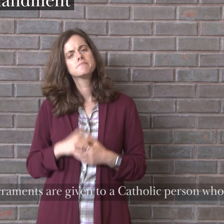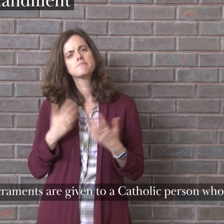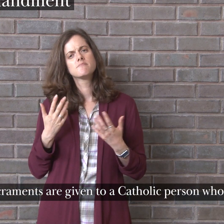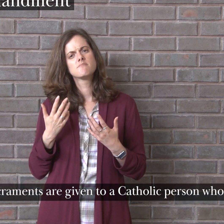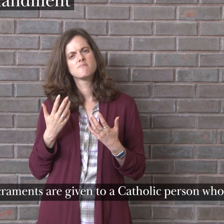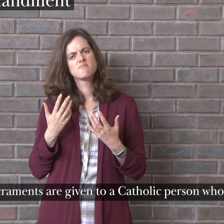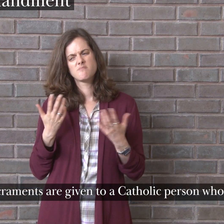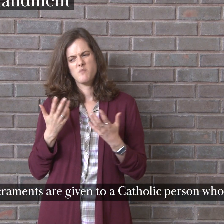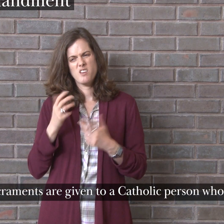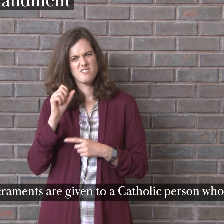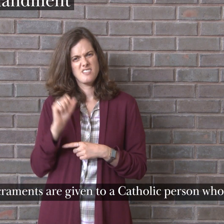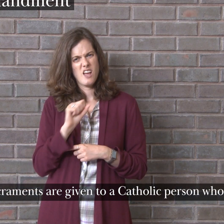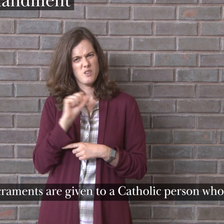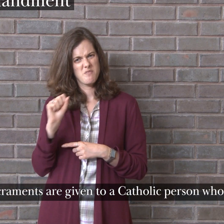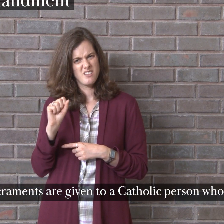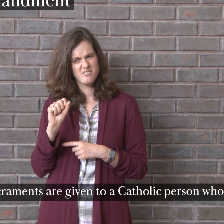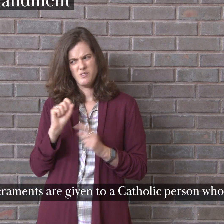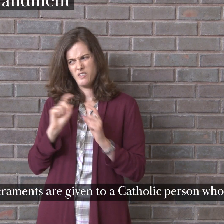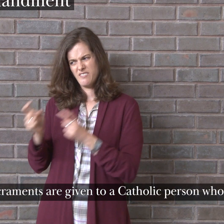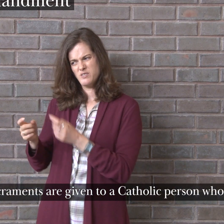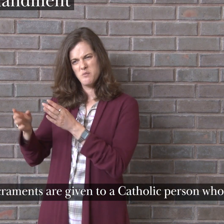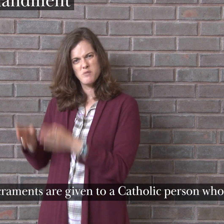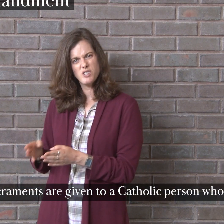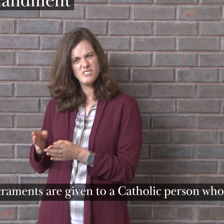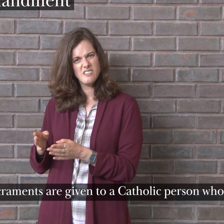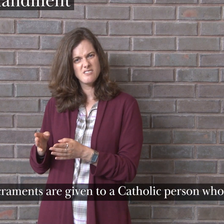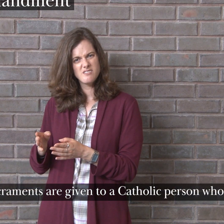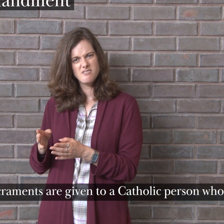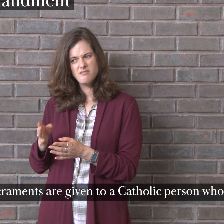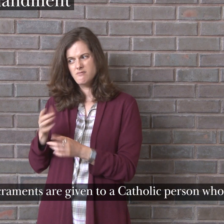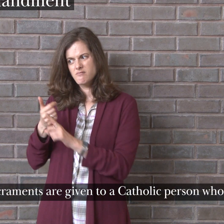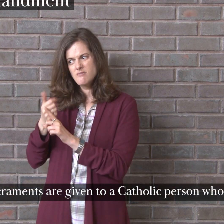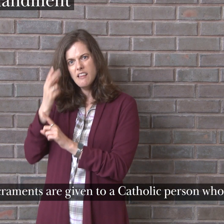What sacraments are given to a Catholic person who is dying?